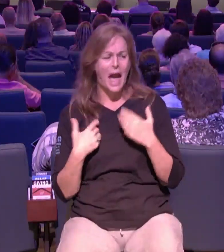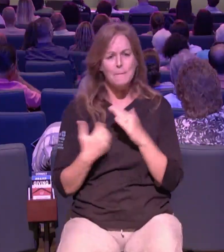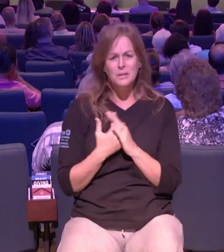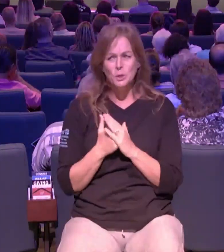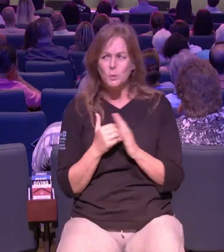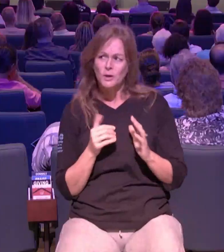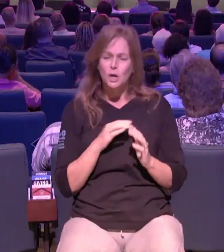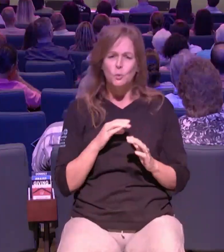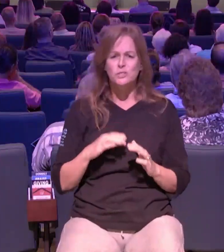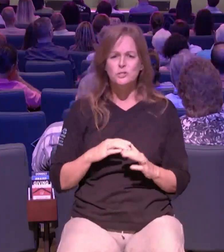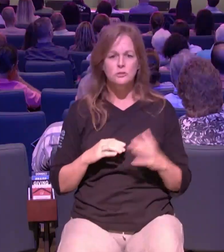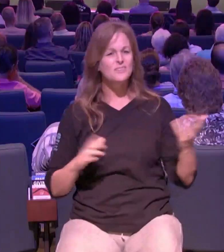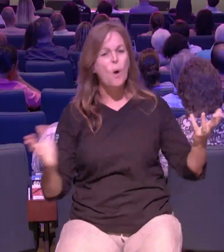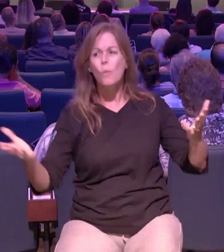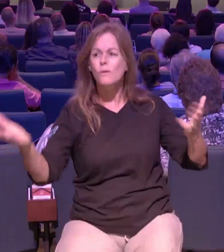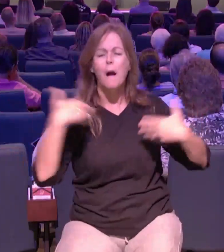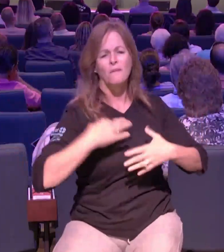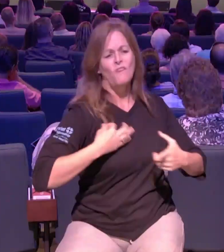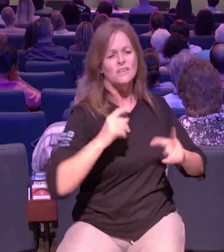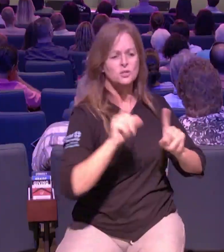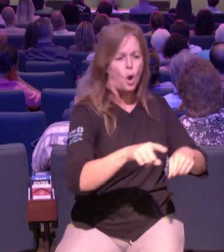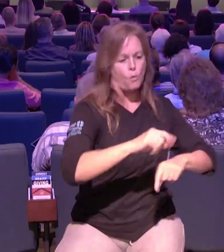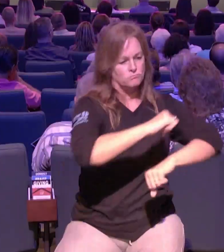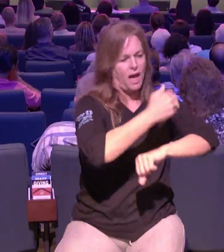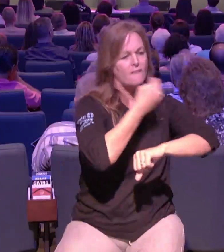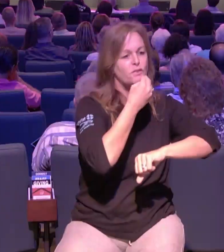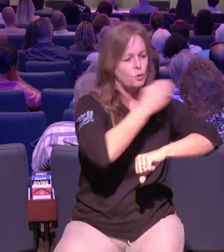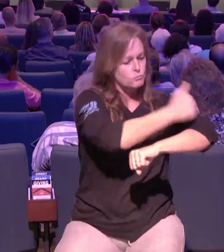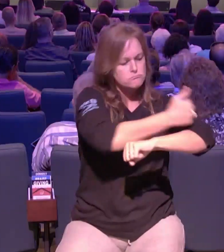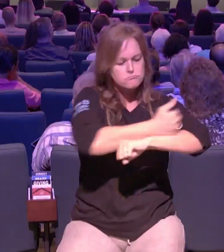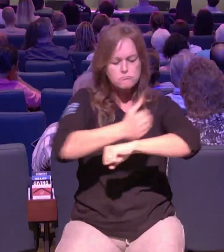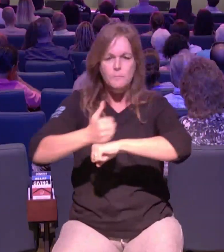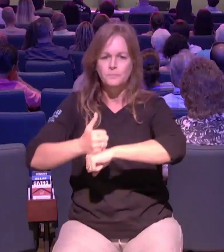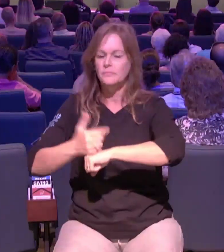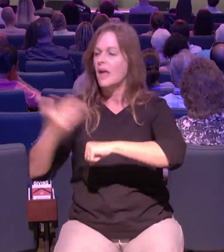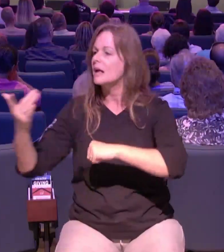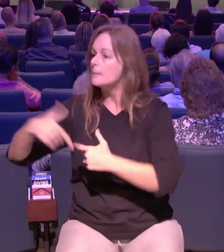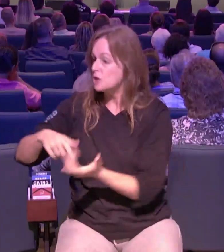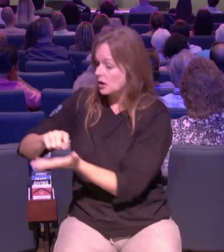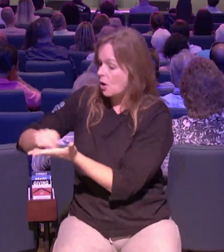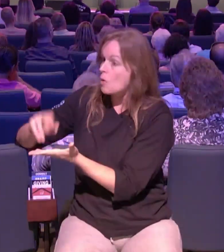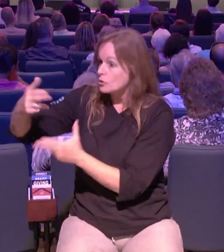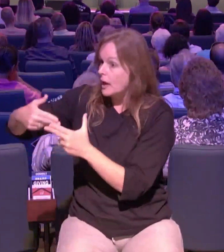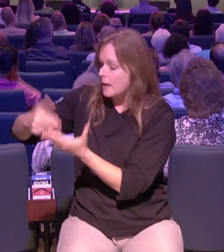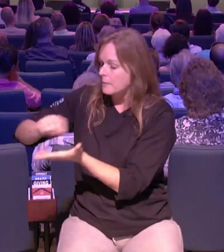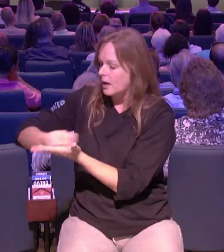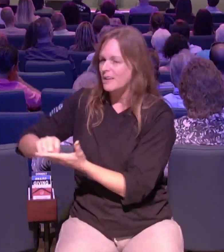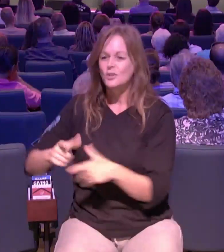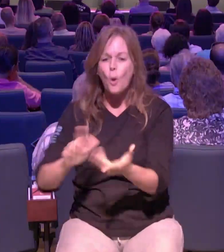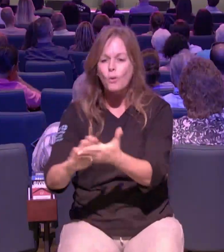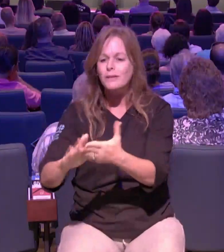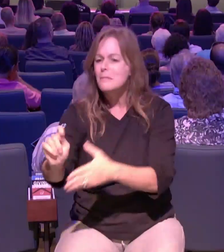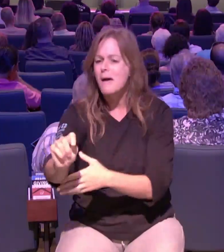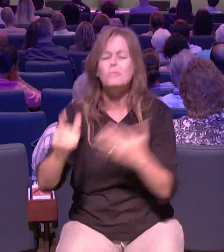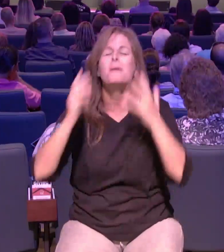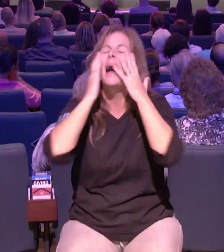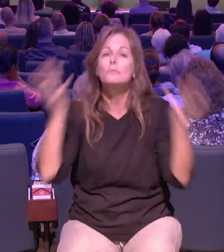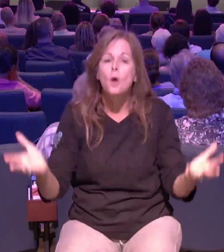can come and set up a food and check the kids in and help get the bathrooms clean because they make a mess in the bathroom you can help us change a